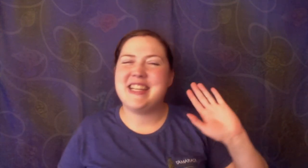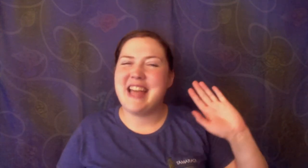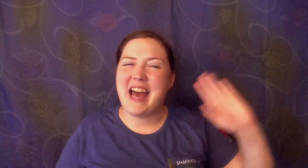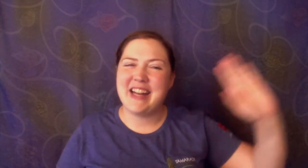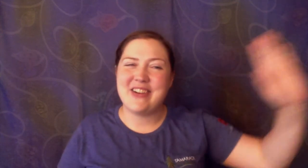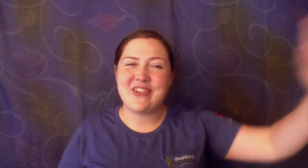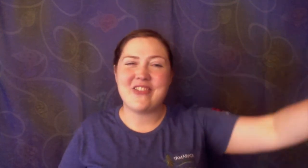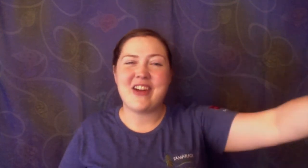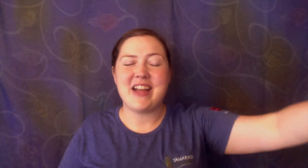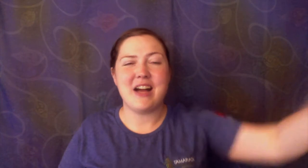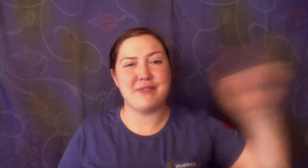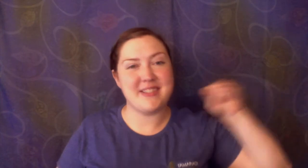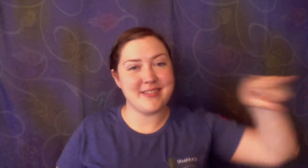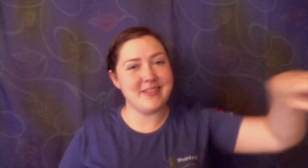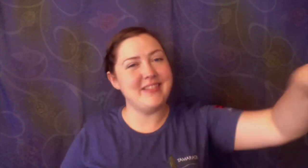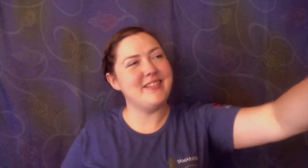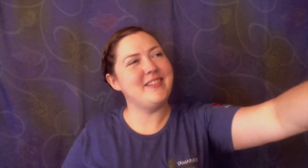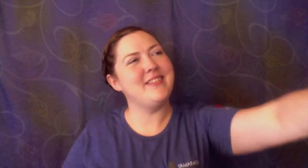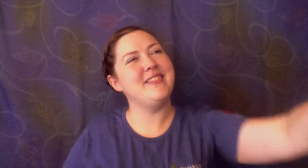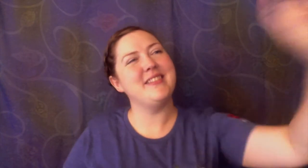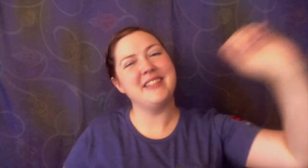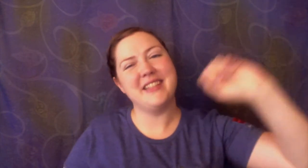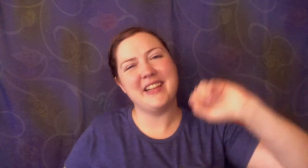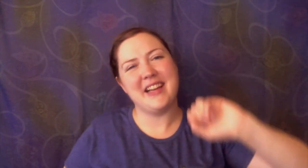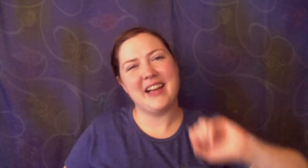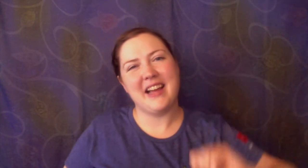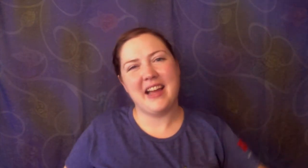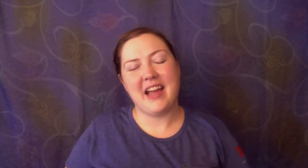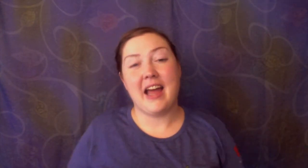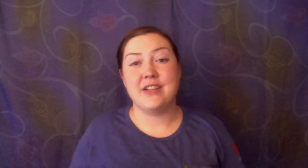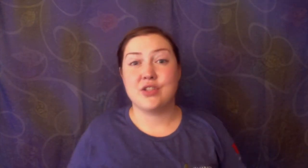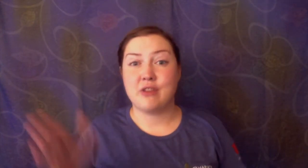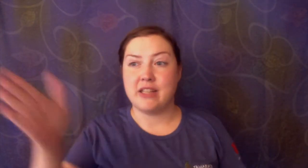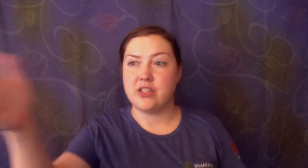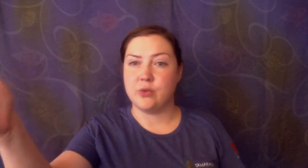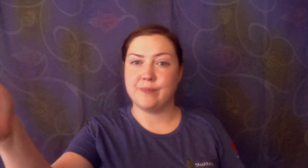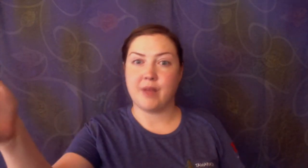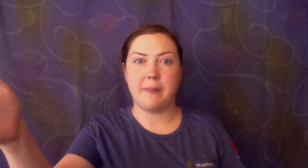headed right up and straight to a bear.